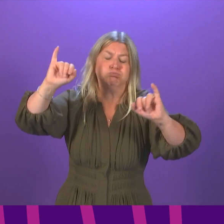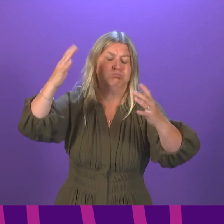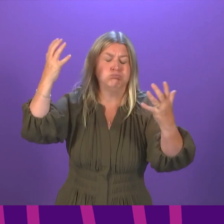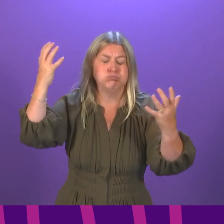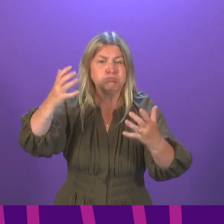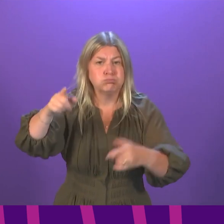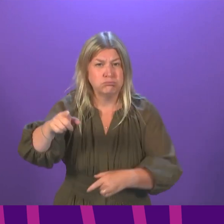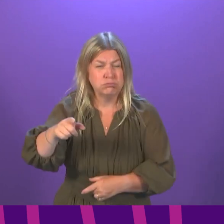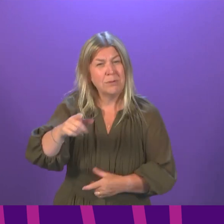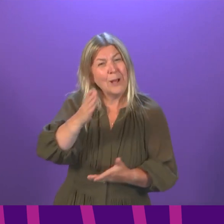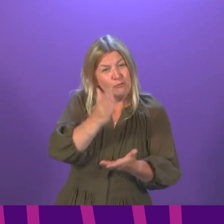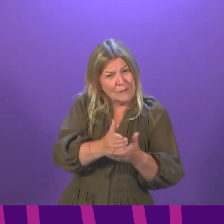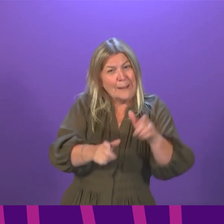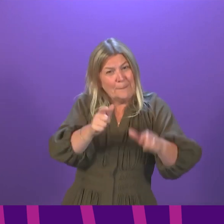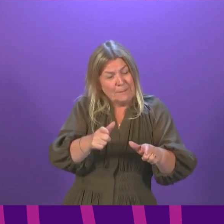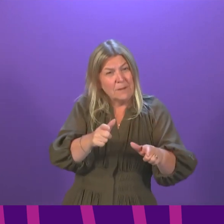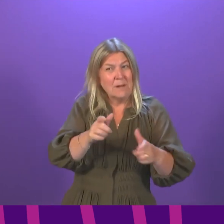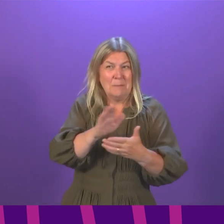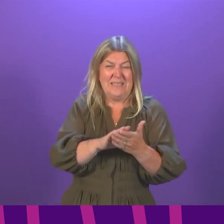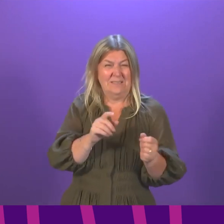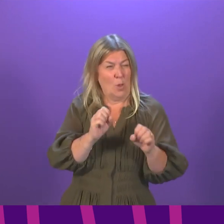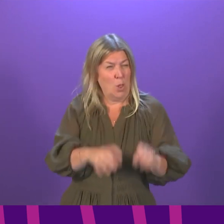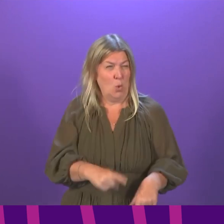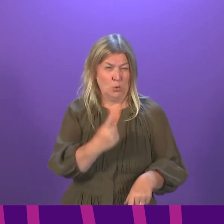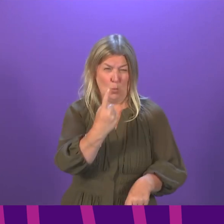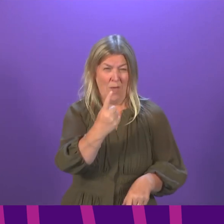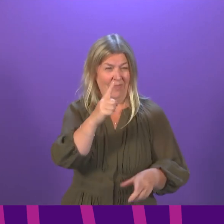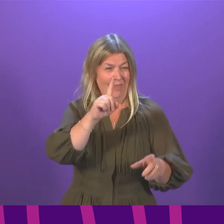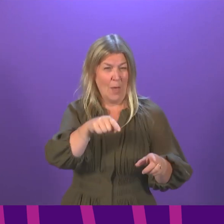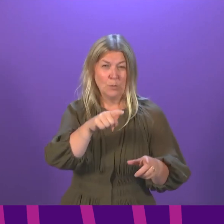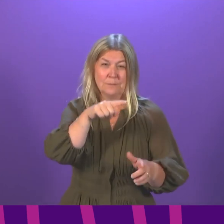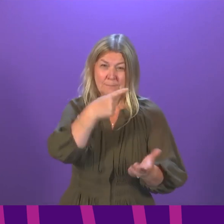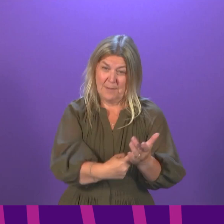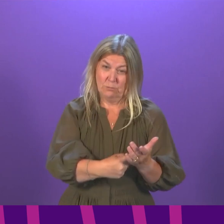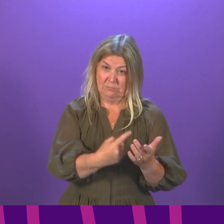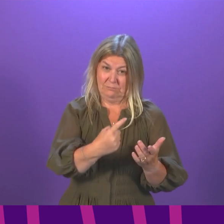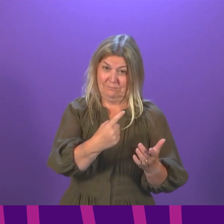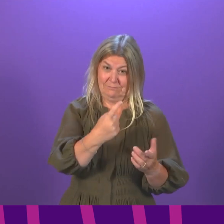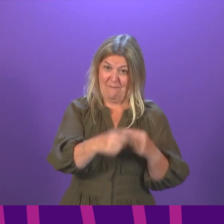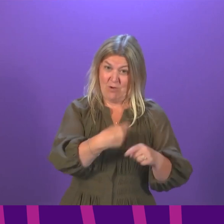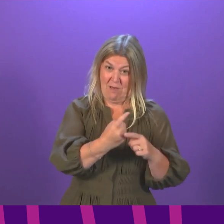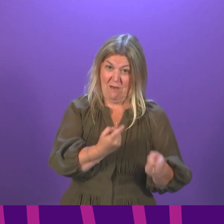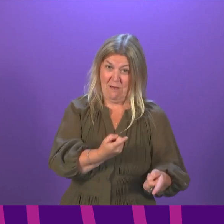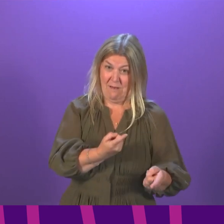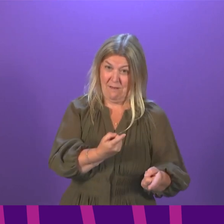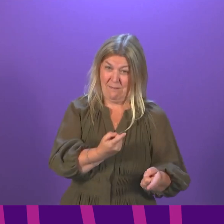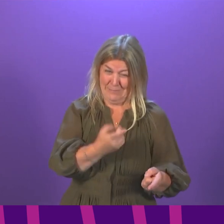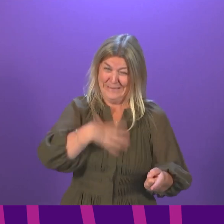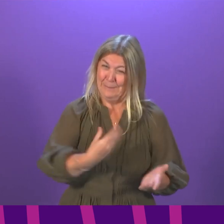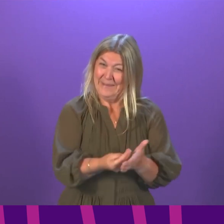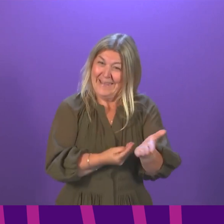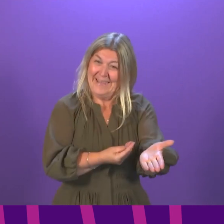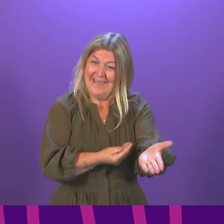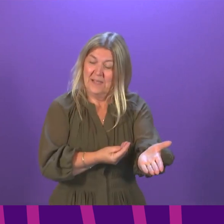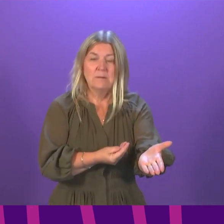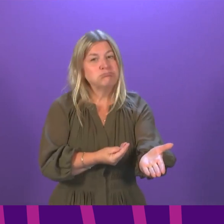a year from people who need it most, and it should not happen. I am urging the Chancellor to change